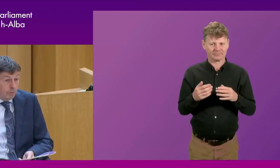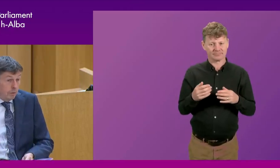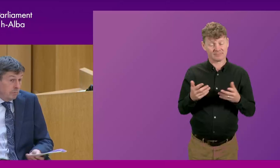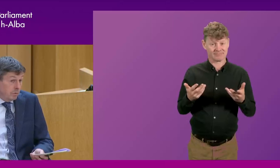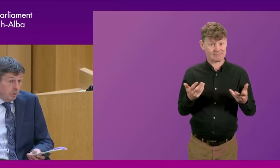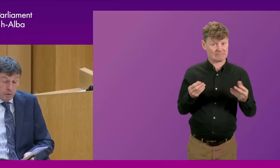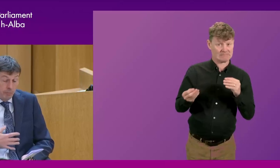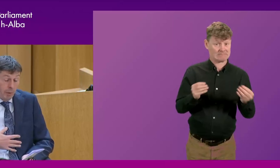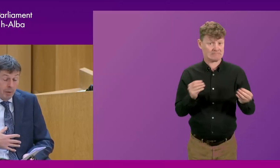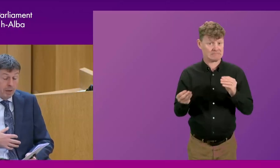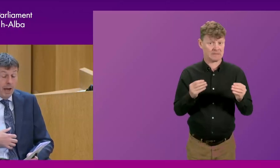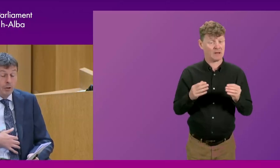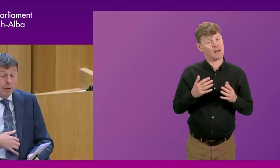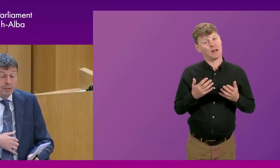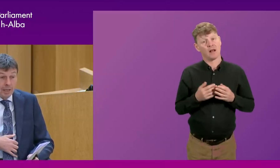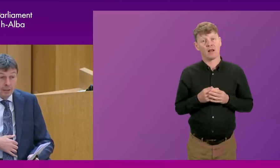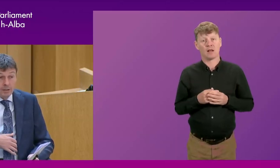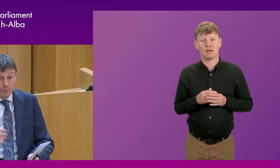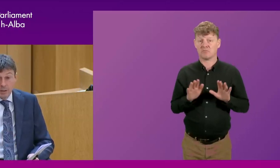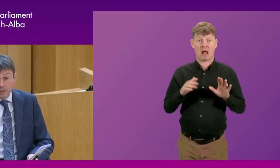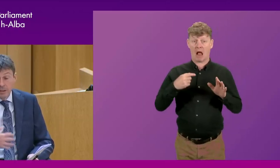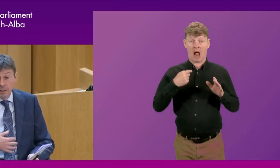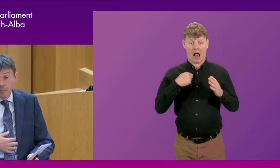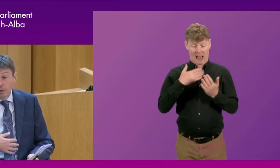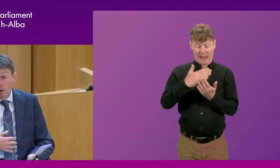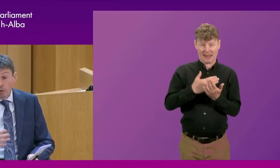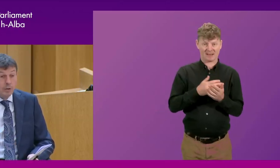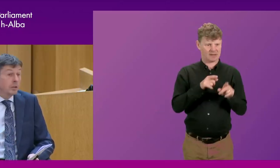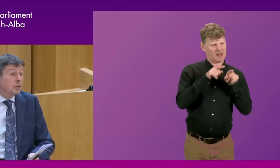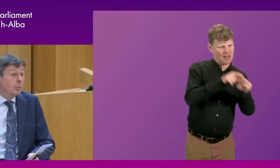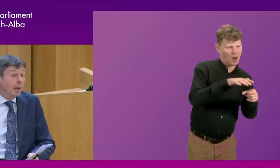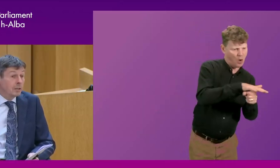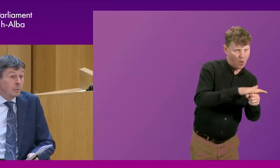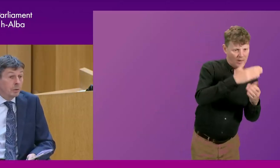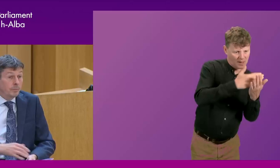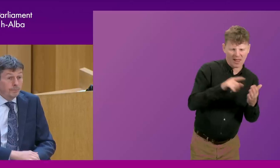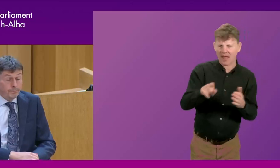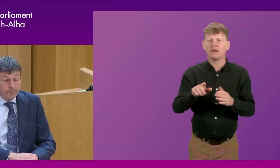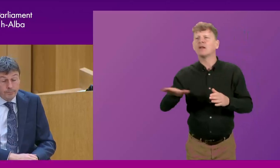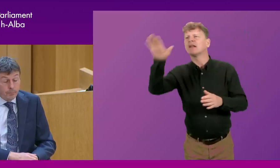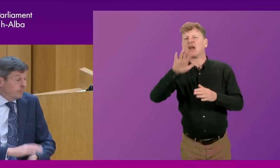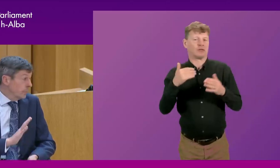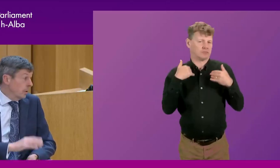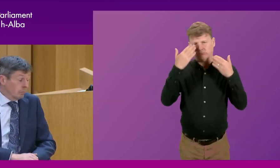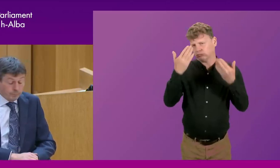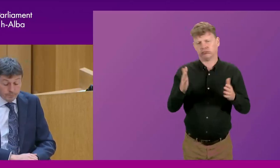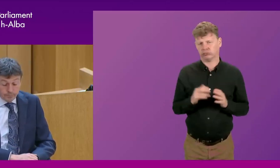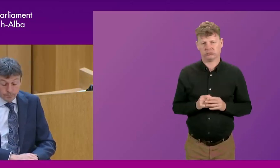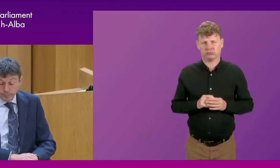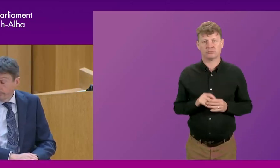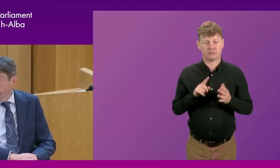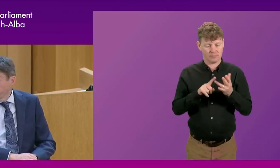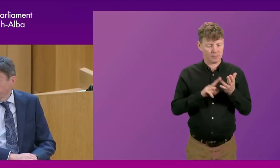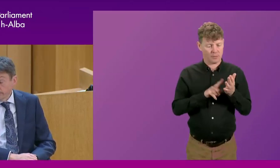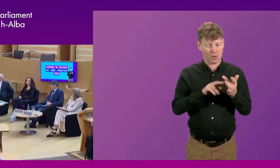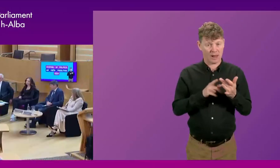off. And for my mind, I don't have a set list of things that need to come or things that need to go back, as it were. Olivia, would you like